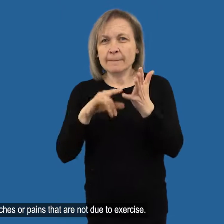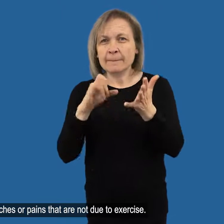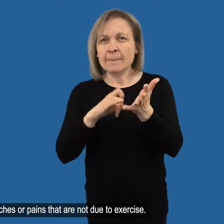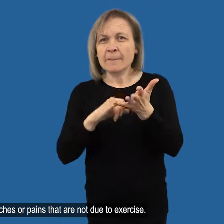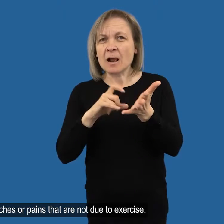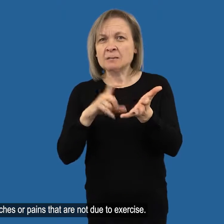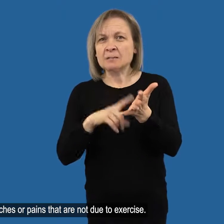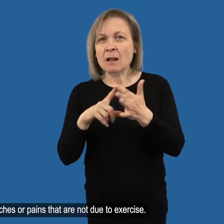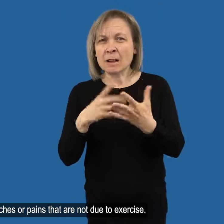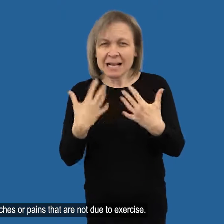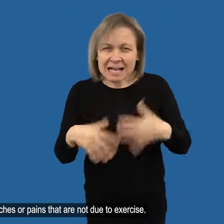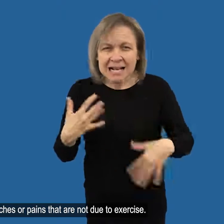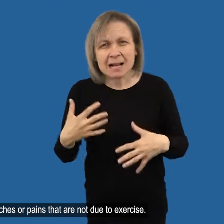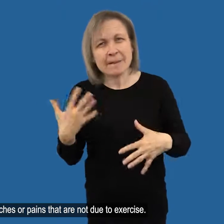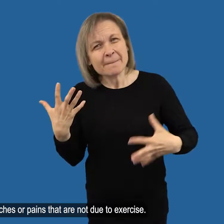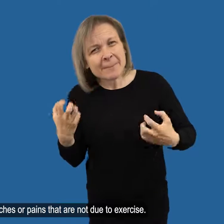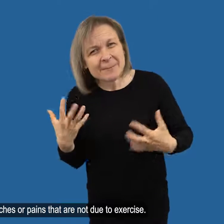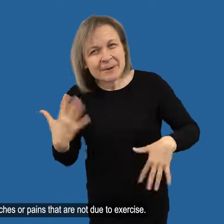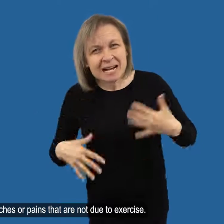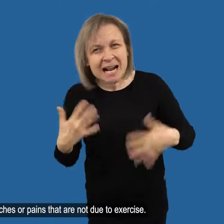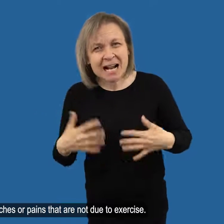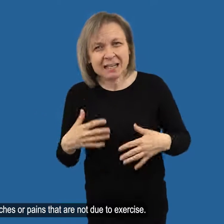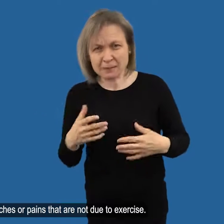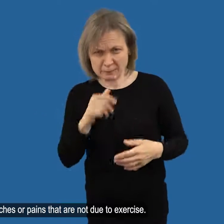Muscle aches or pains that are not due to exercise